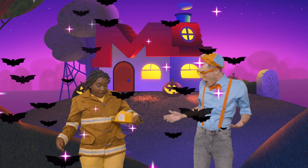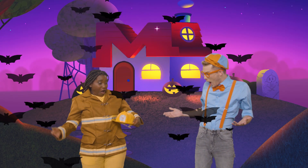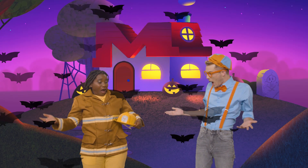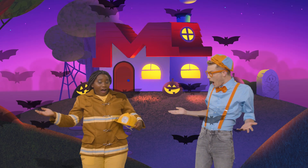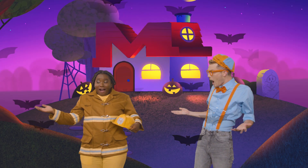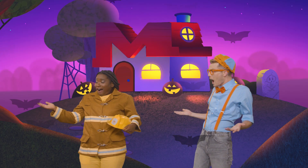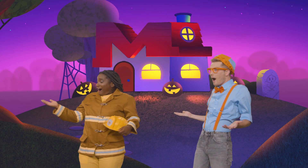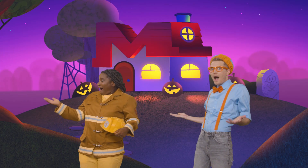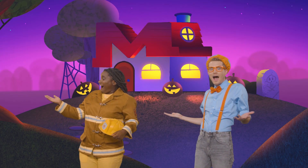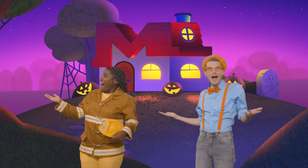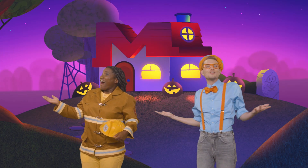Boop! Boop!